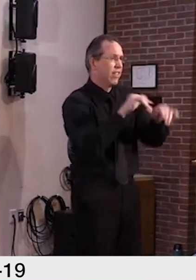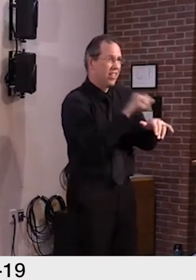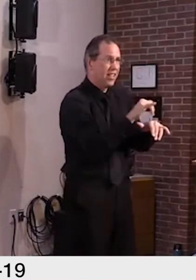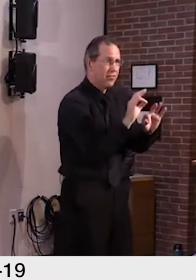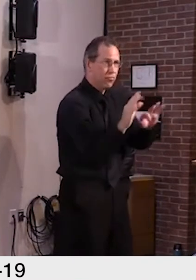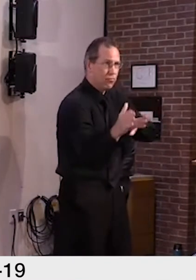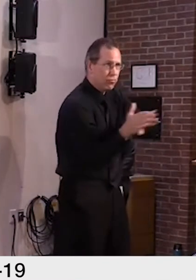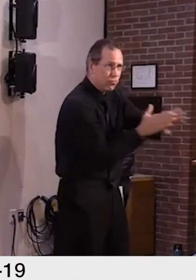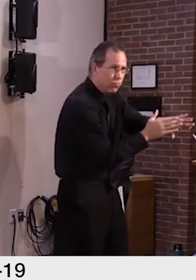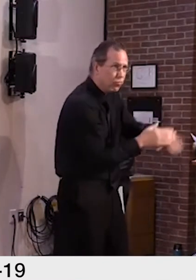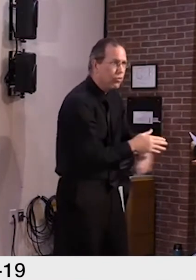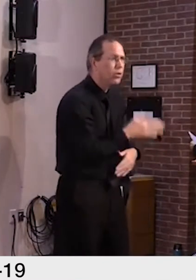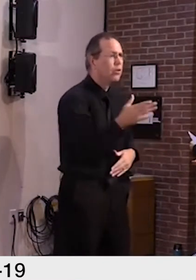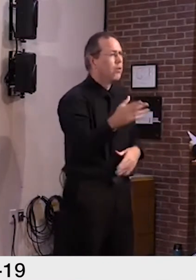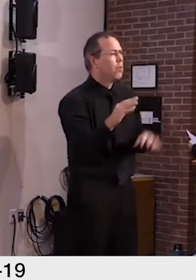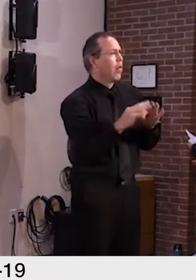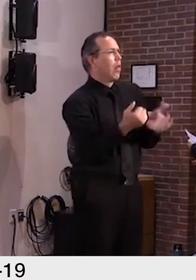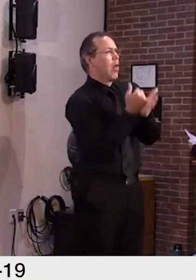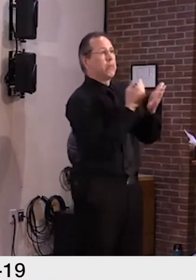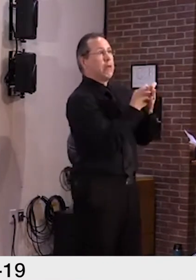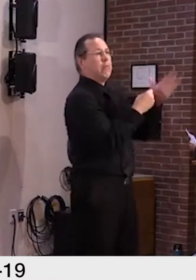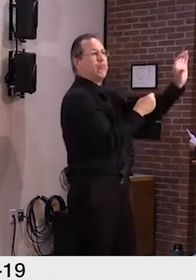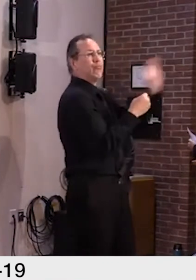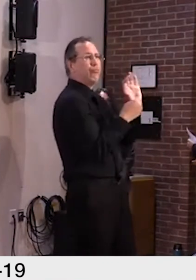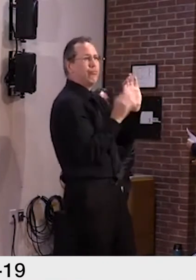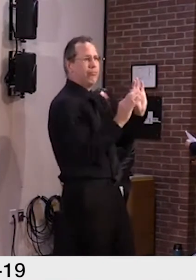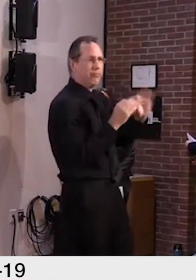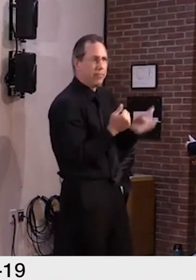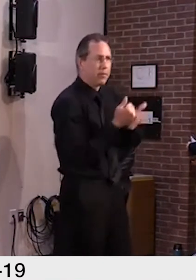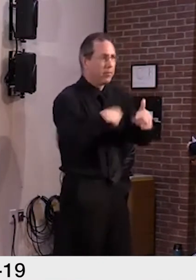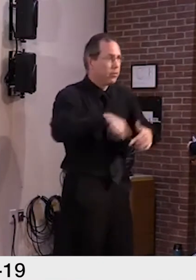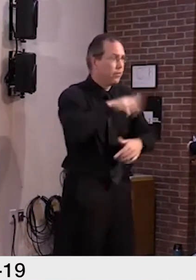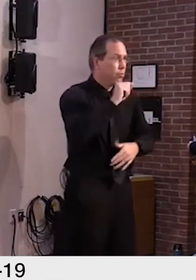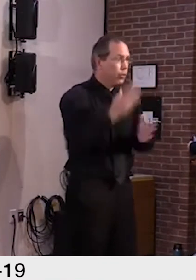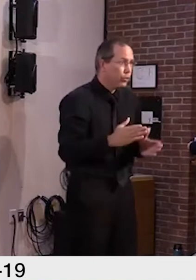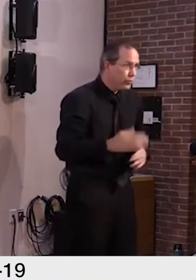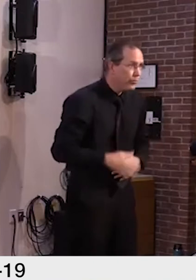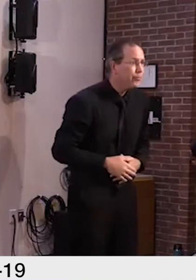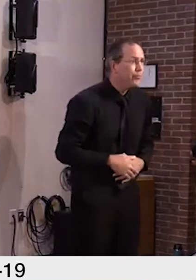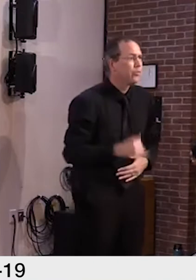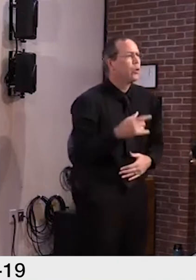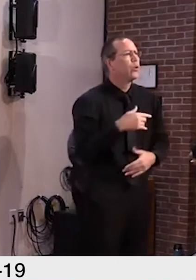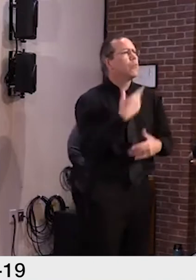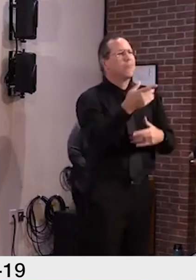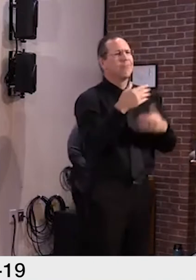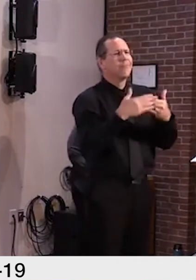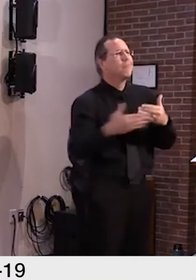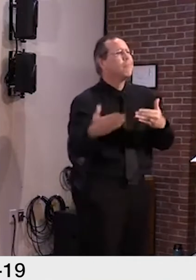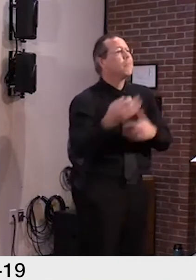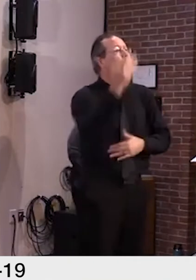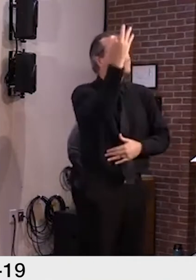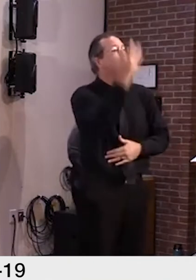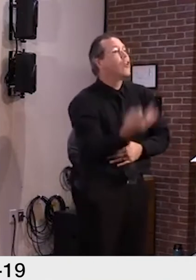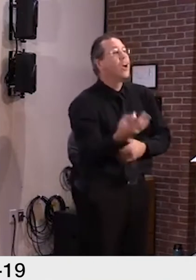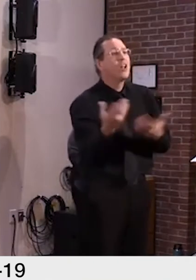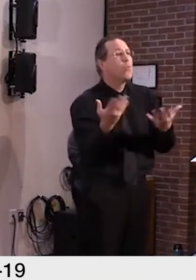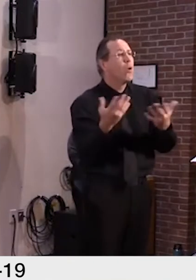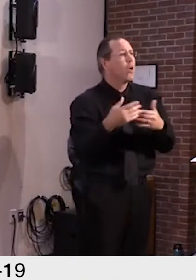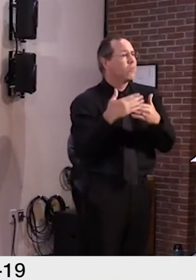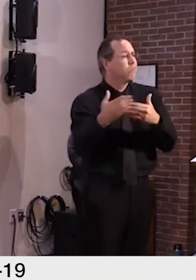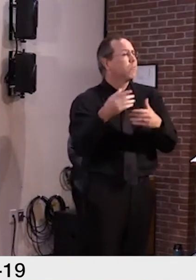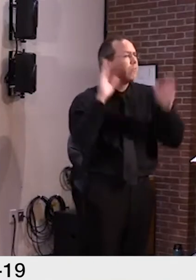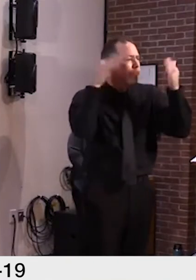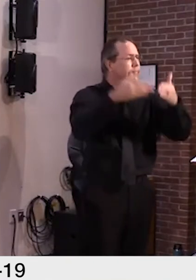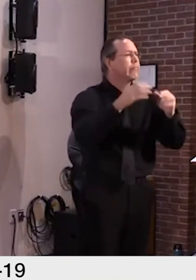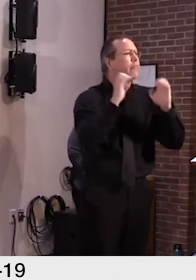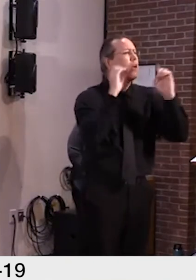As a reminder, Fridays will now be dedicated to education updates and Secretary Prench is here to reflect on the first three weeks of